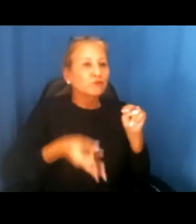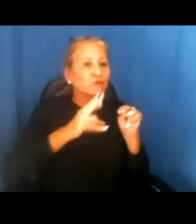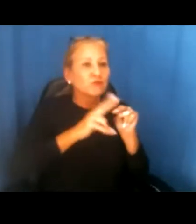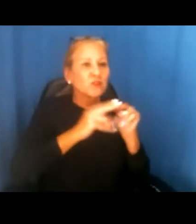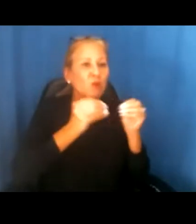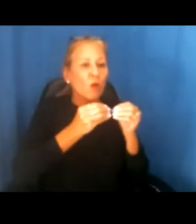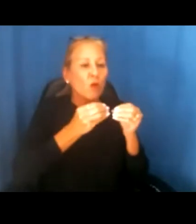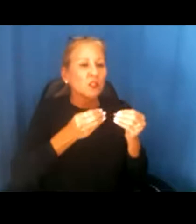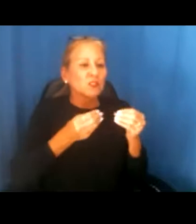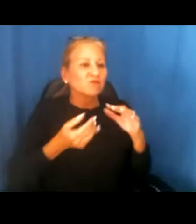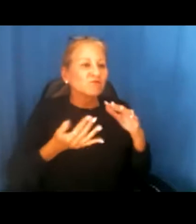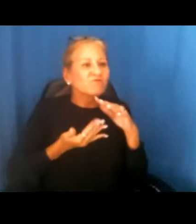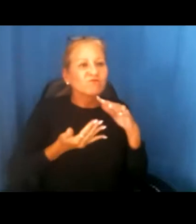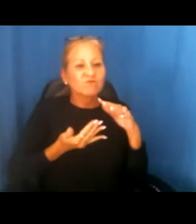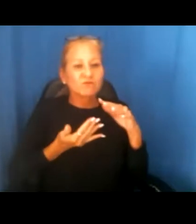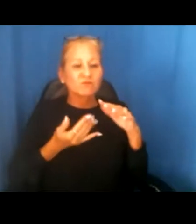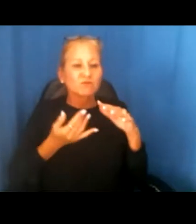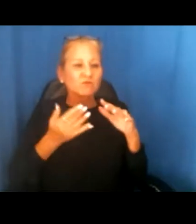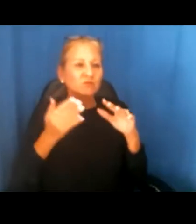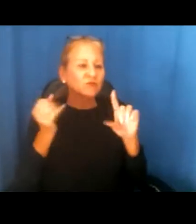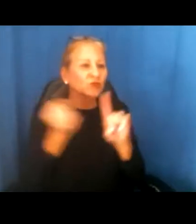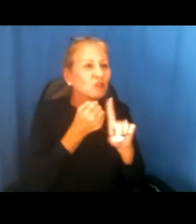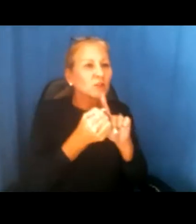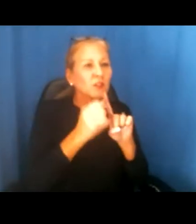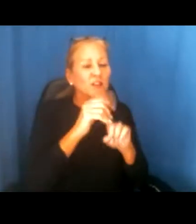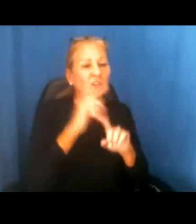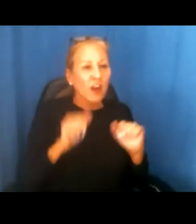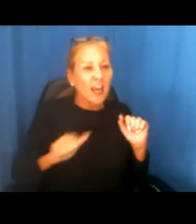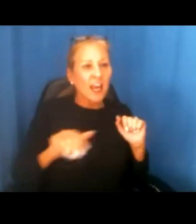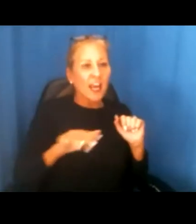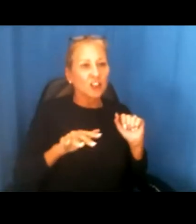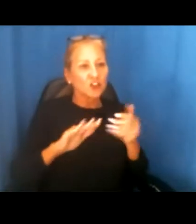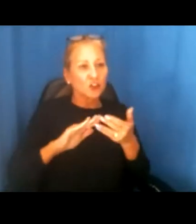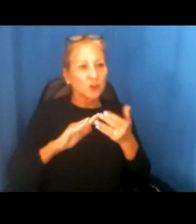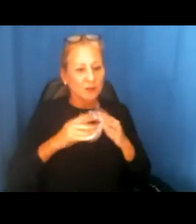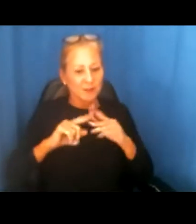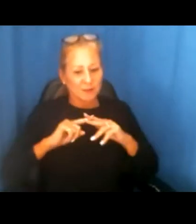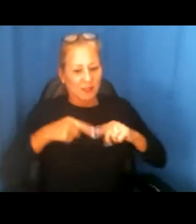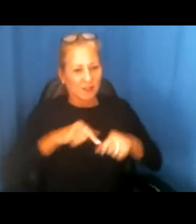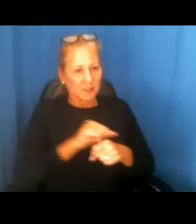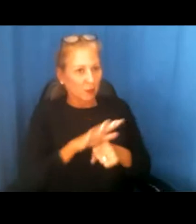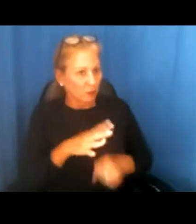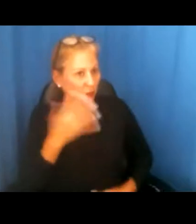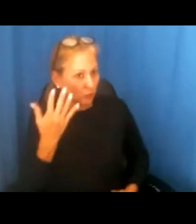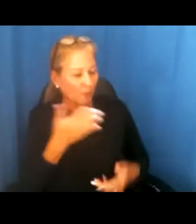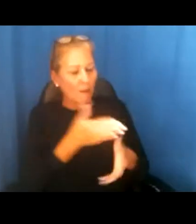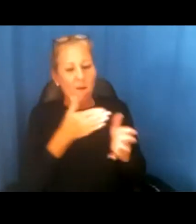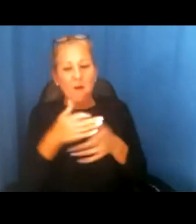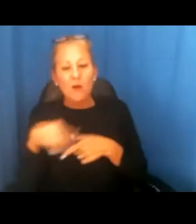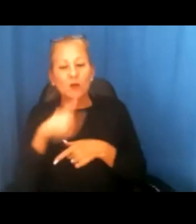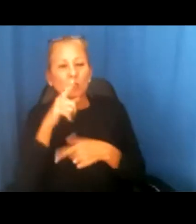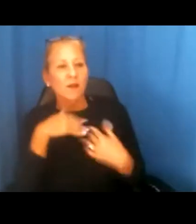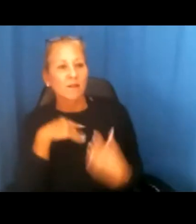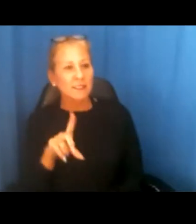and harassment of Asian communities since the very beginning of this pandemic, pandemic, to those living with disabilities